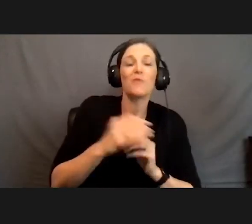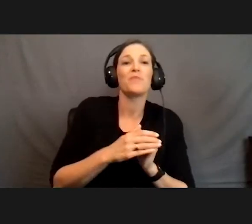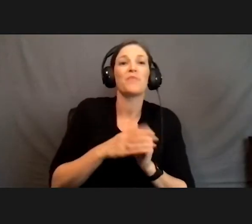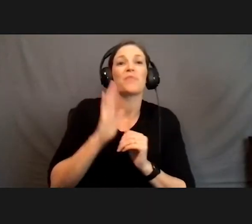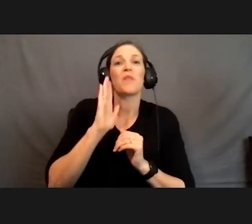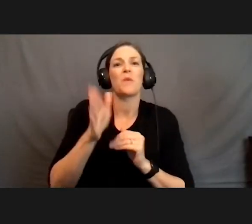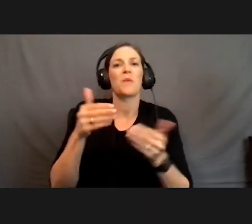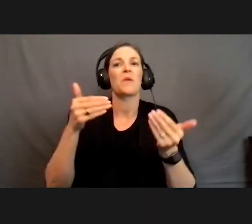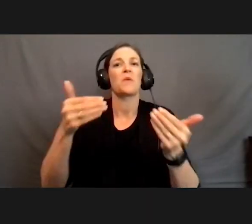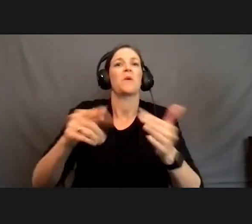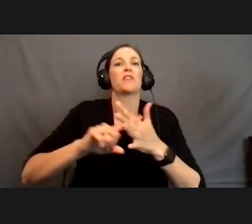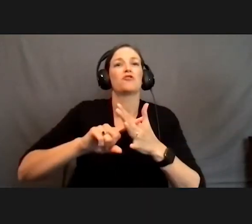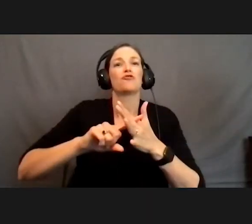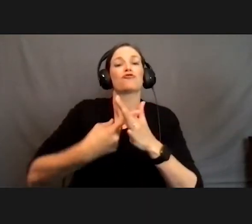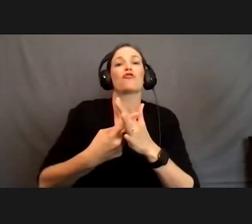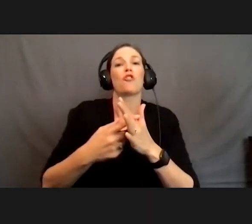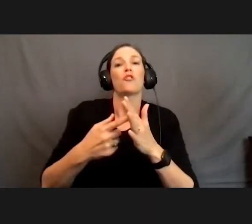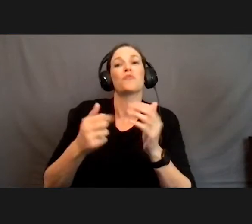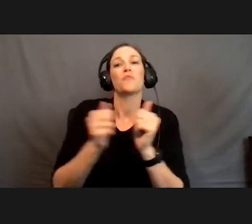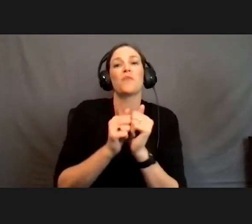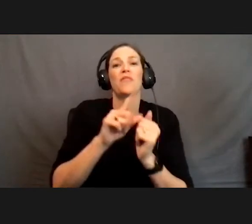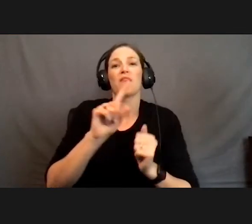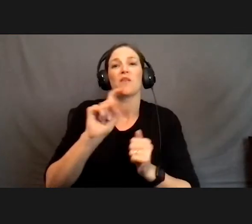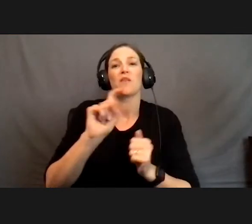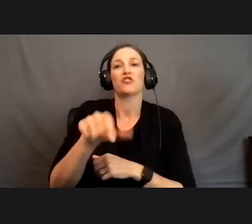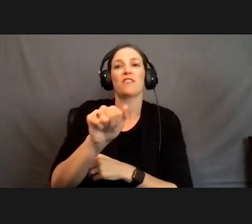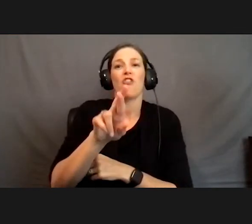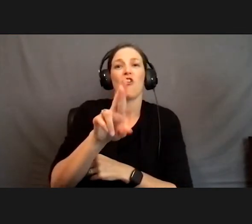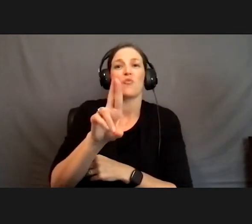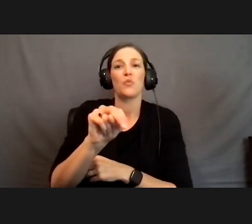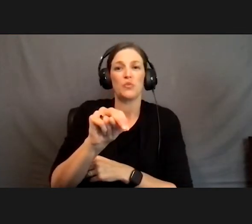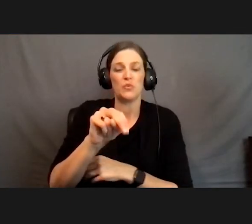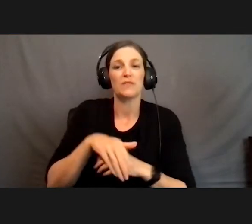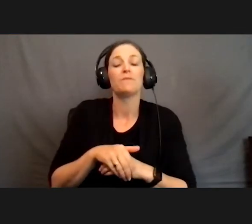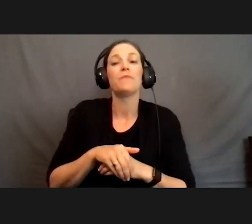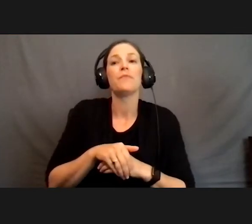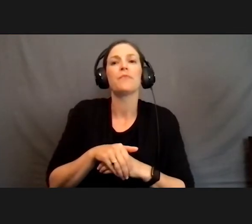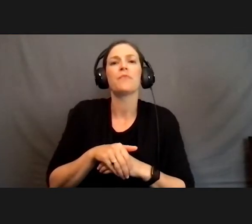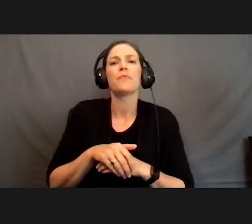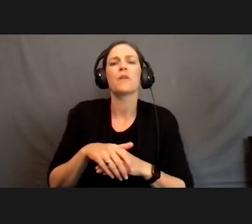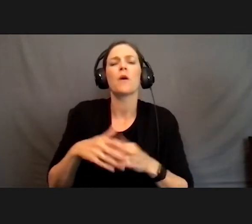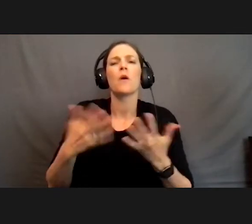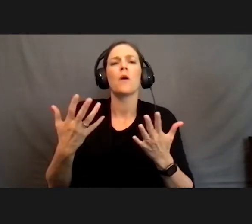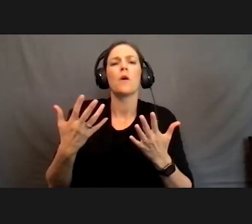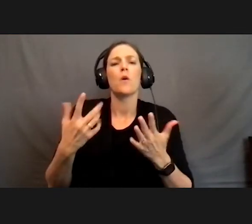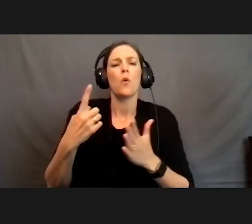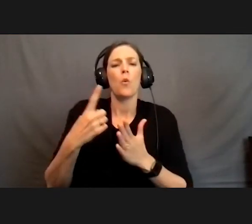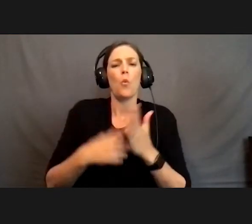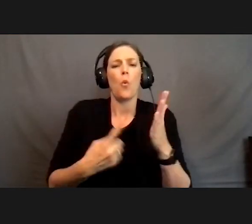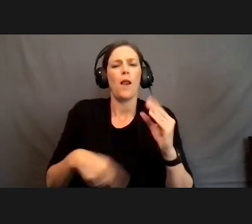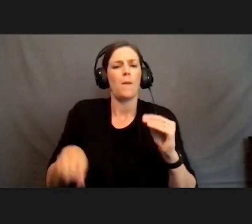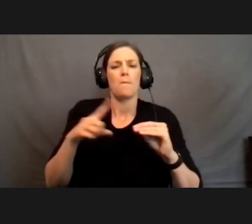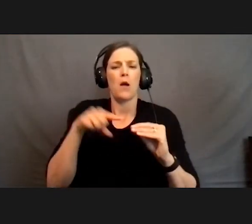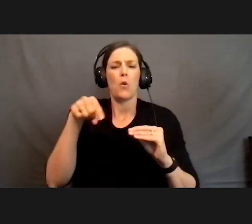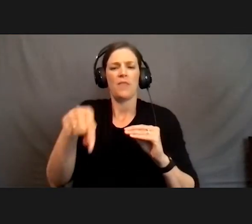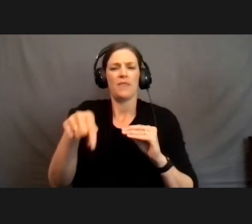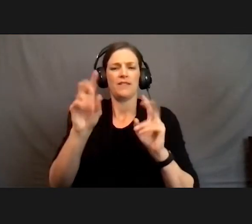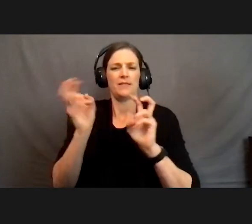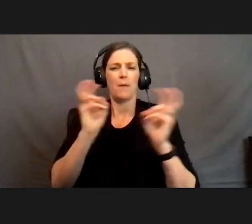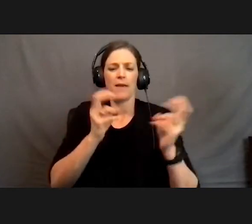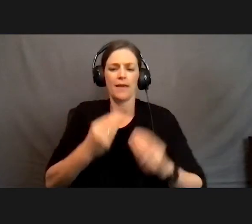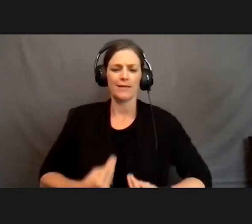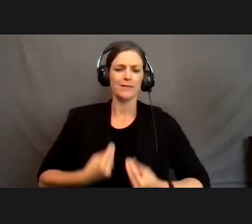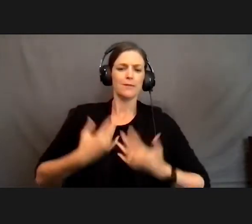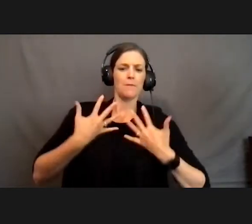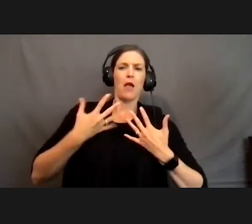go ahead and start off with one for you, Arun. What was it about this topic that inspired you or that